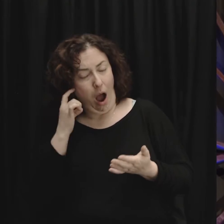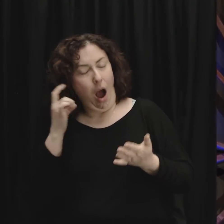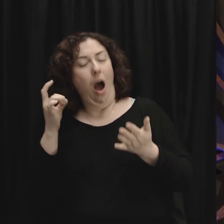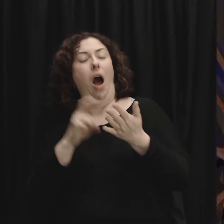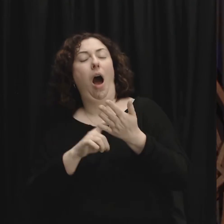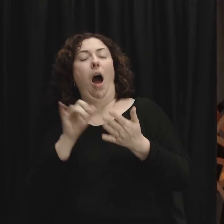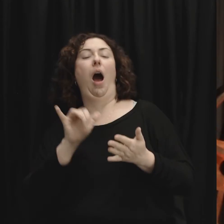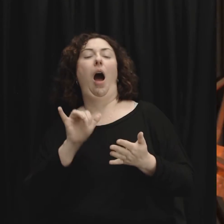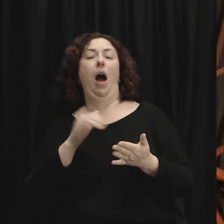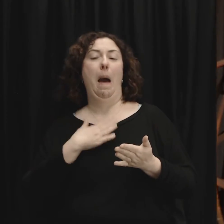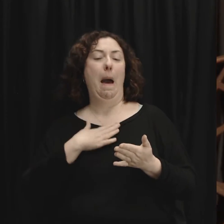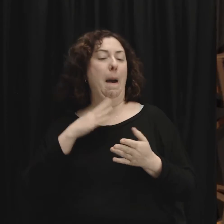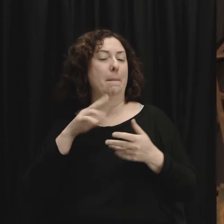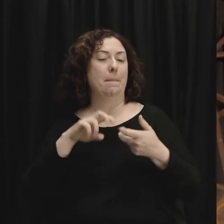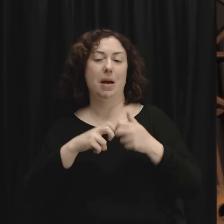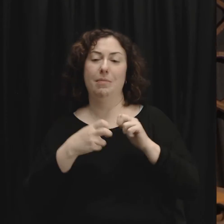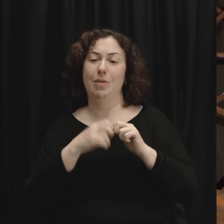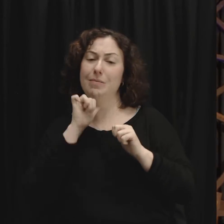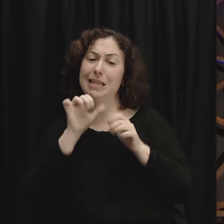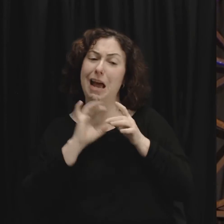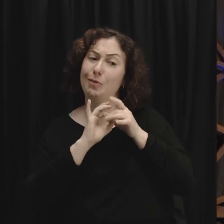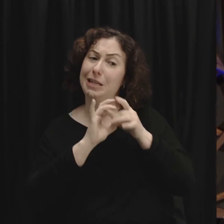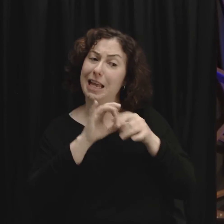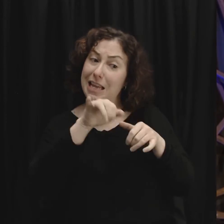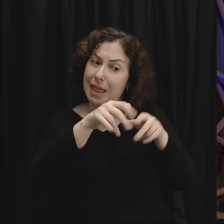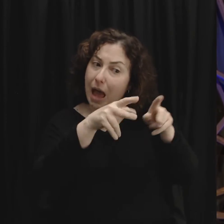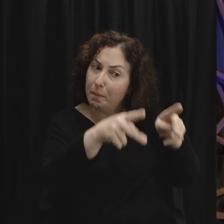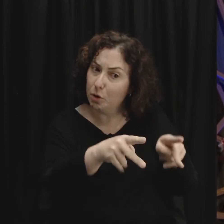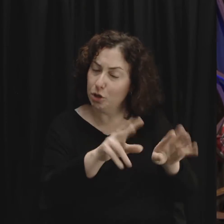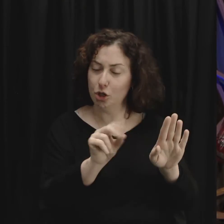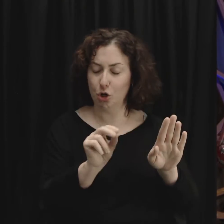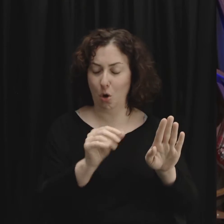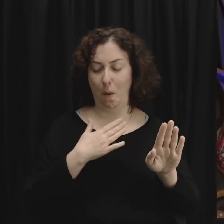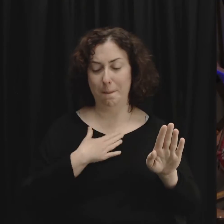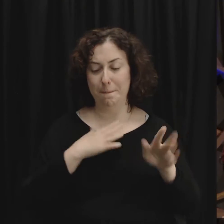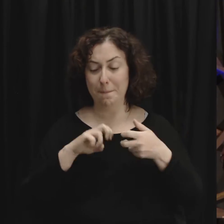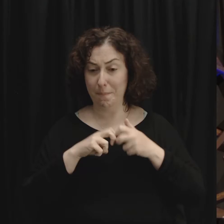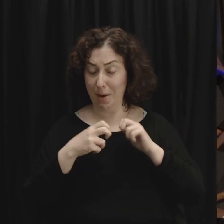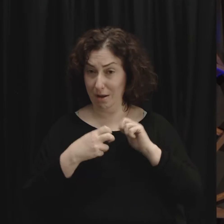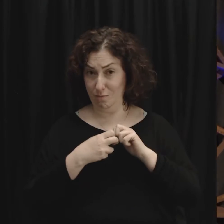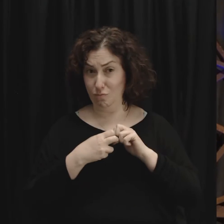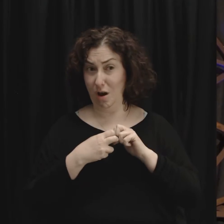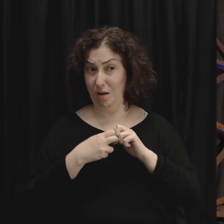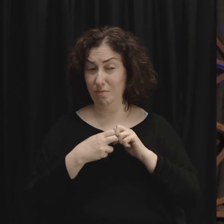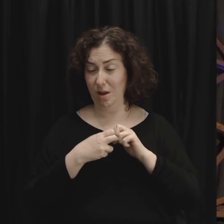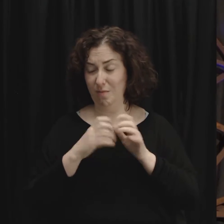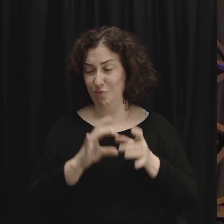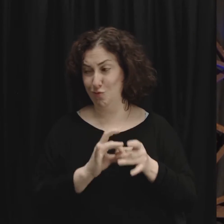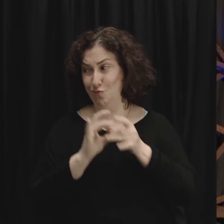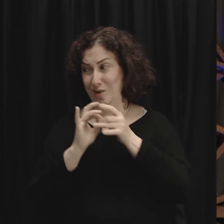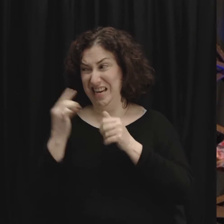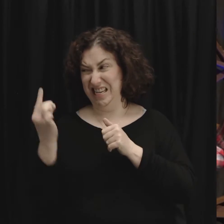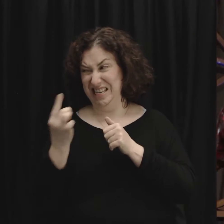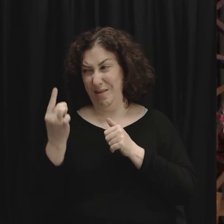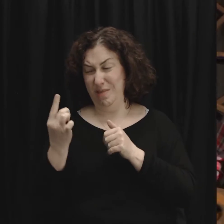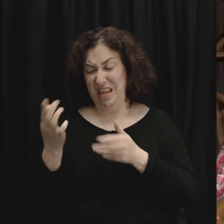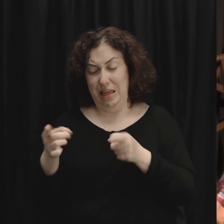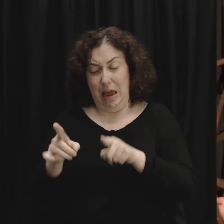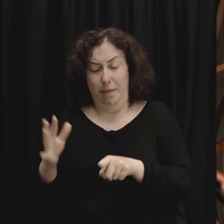with this pain and this hurt from my past and I'm aware of what sets me off emotionally it's this idea of having a